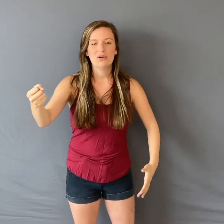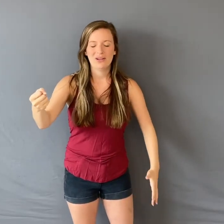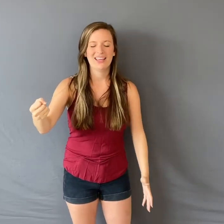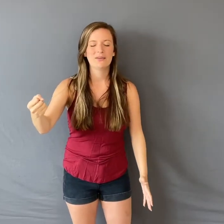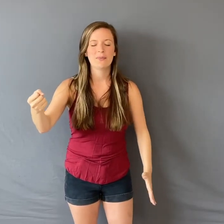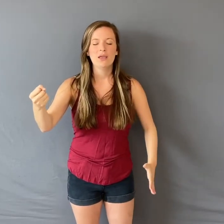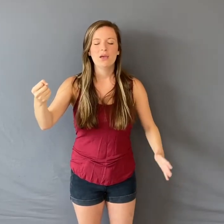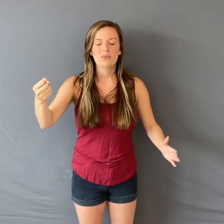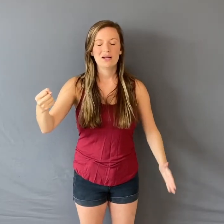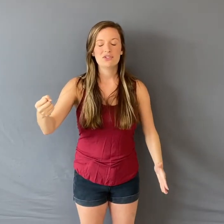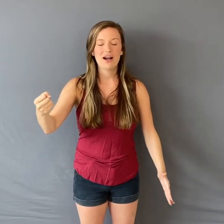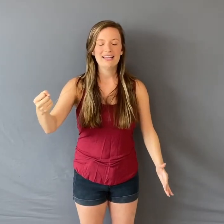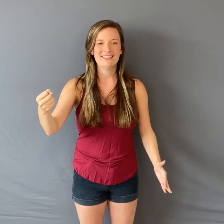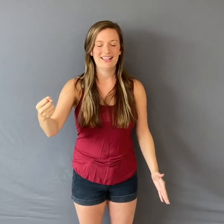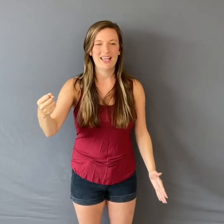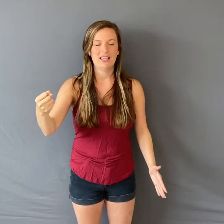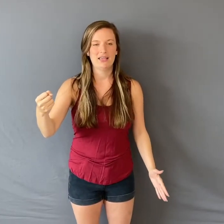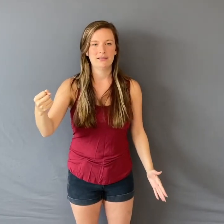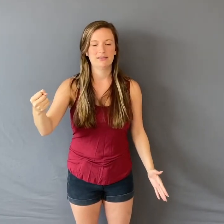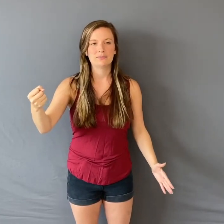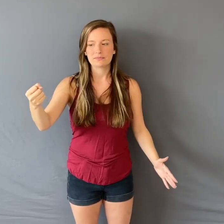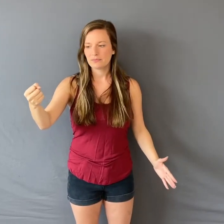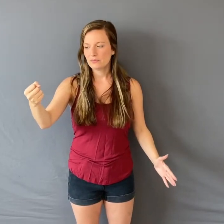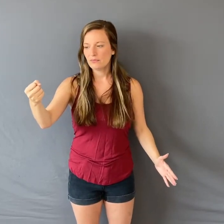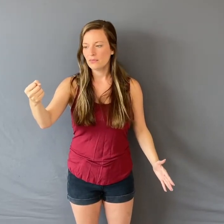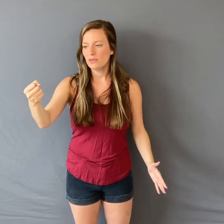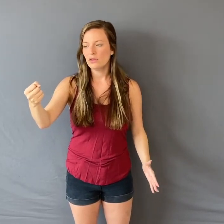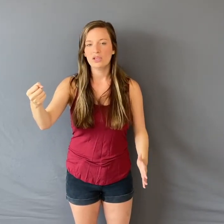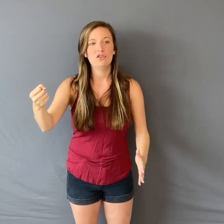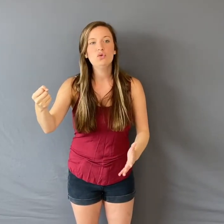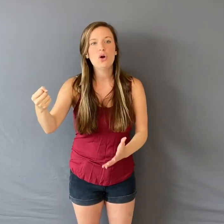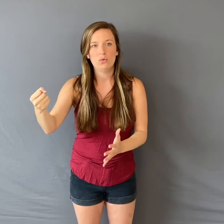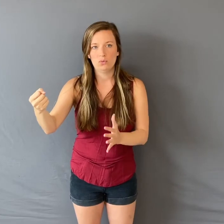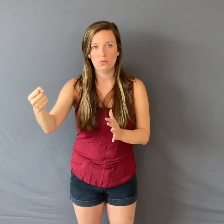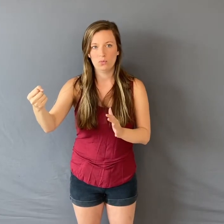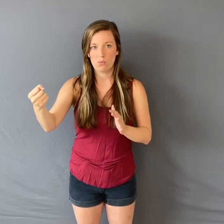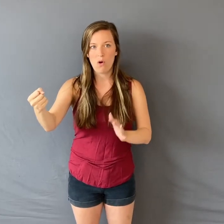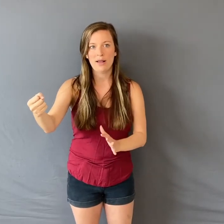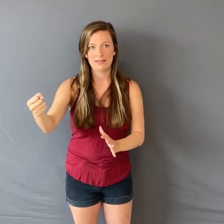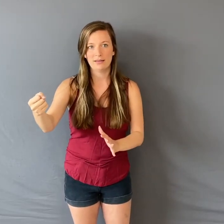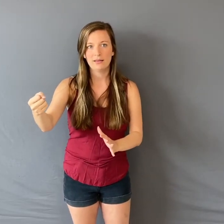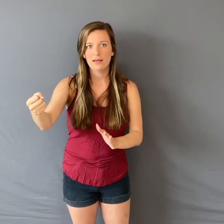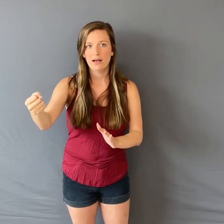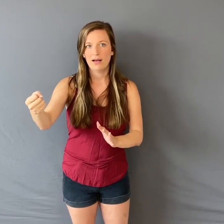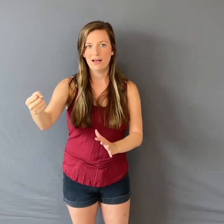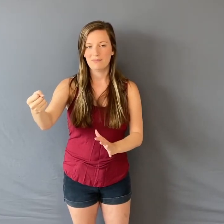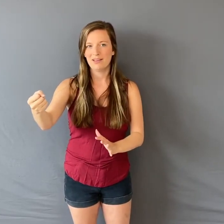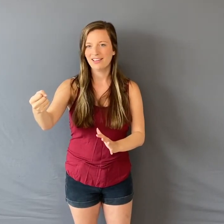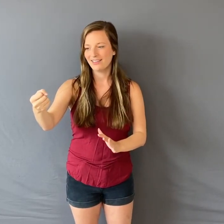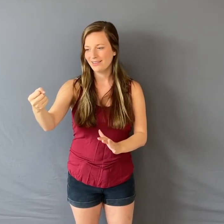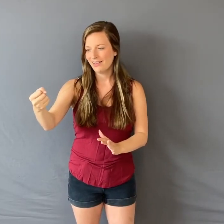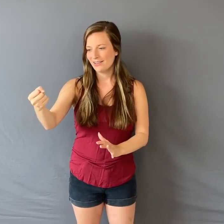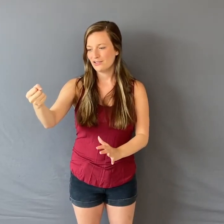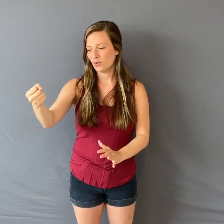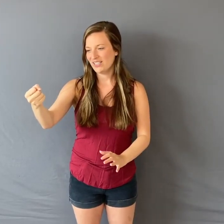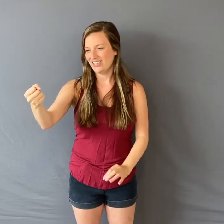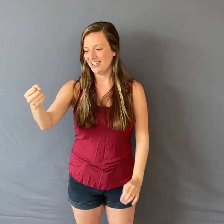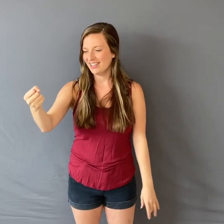So what I'm trying to say is Look, if you don't want Squishy